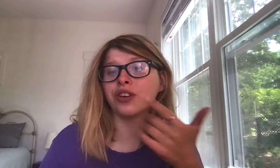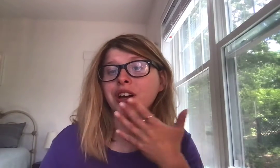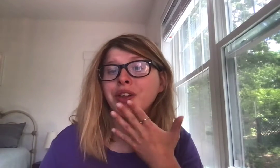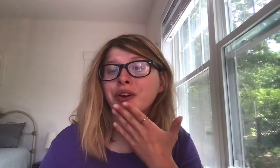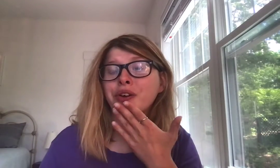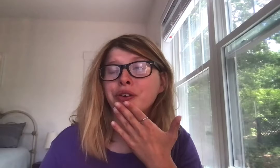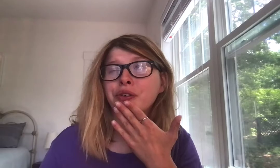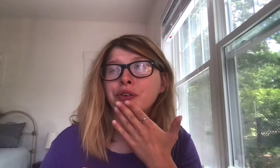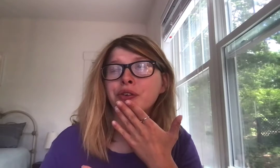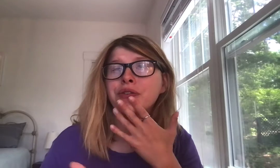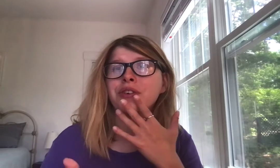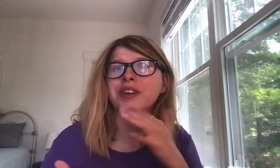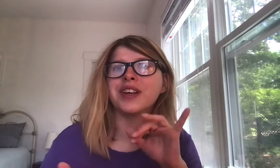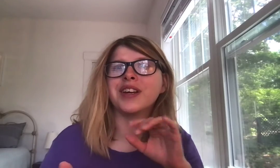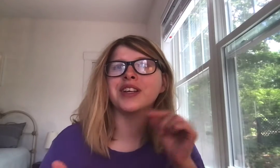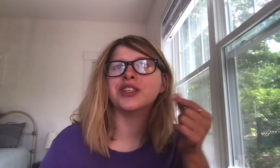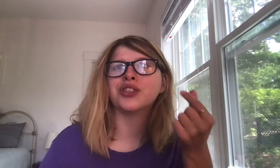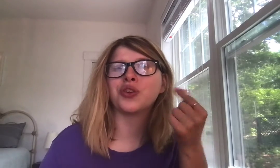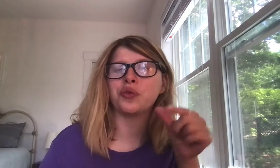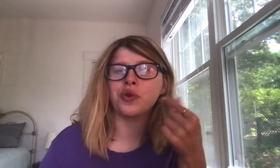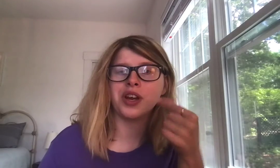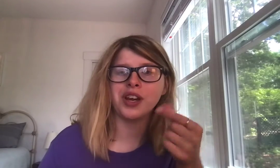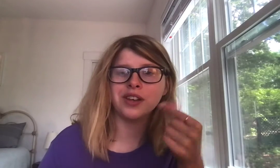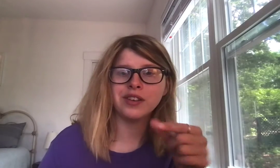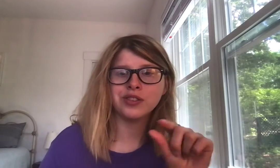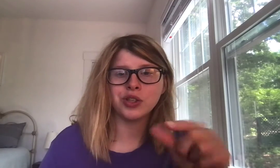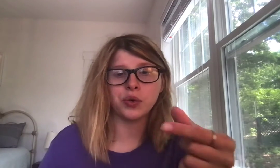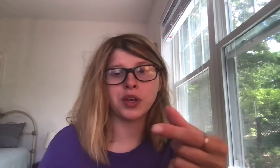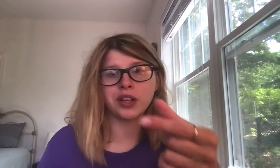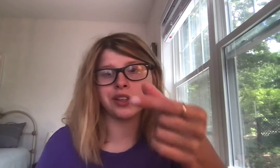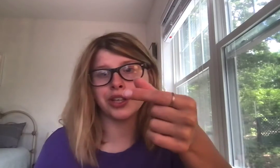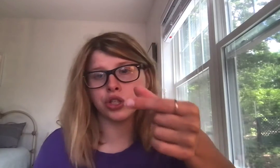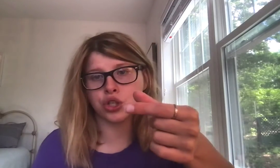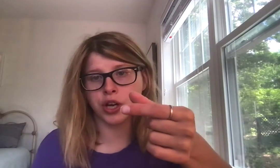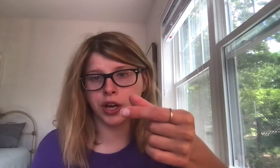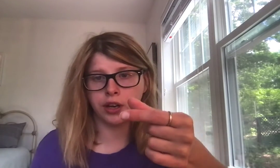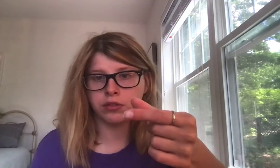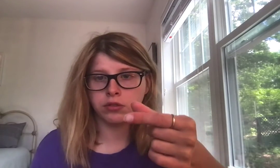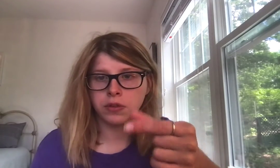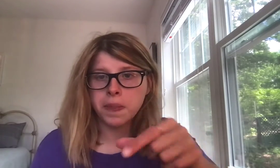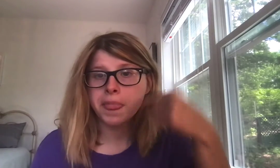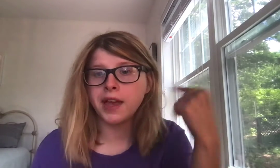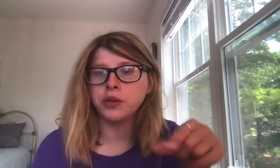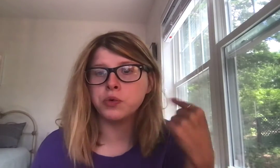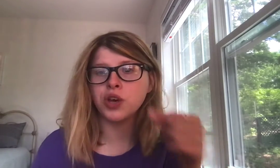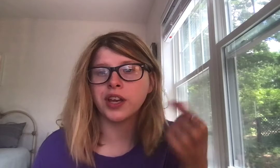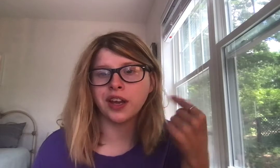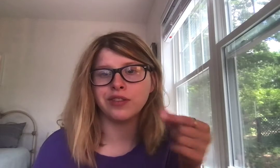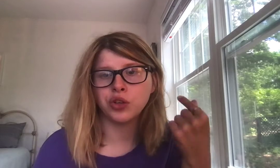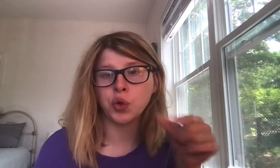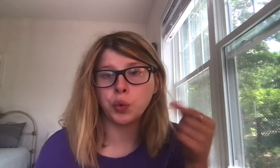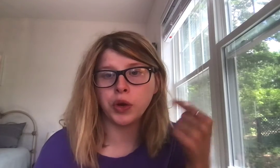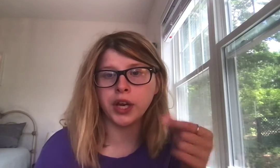color is green so you take the letter G and you shake it green